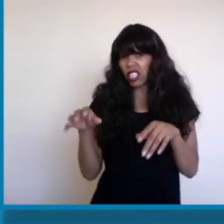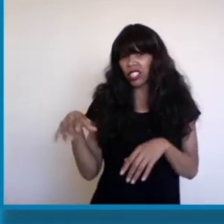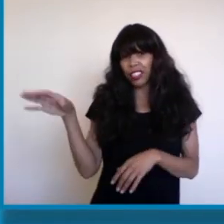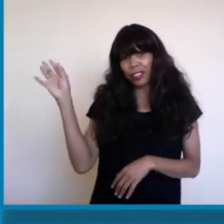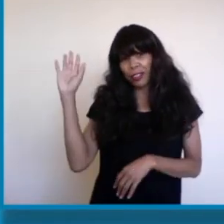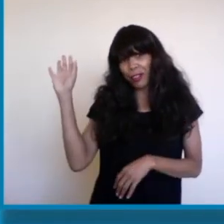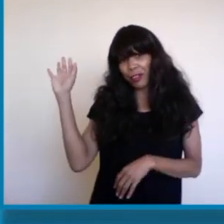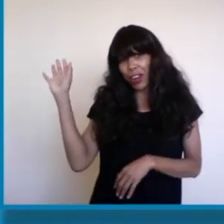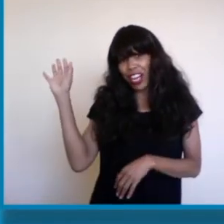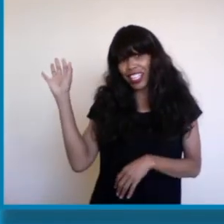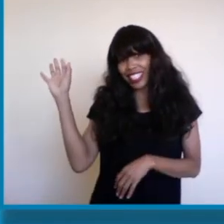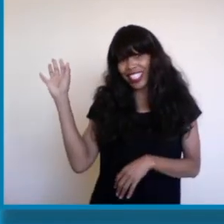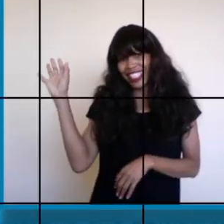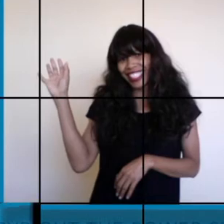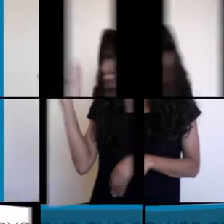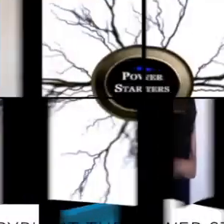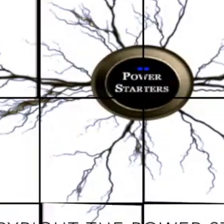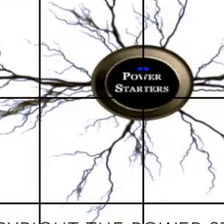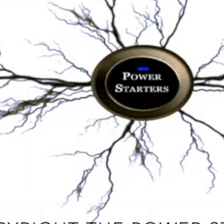Dr. Donna. Au revoir.